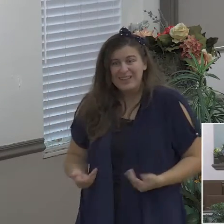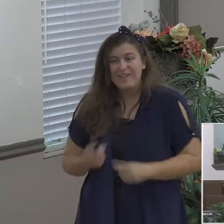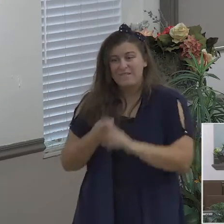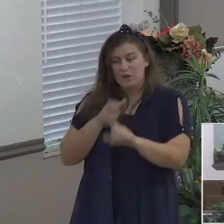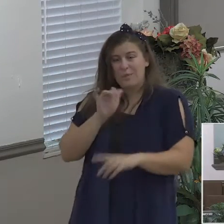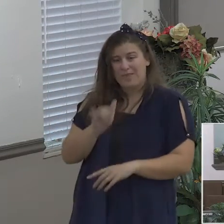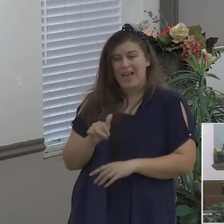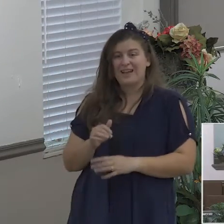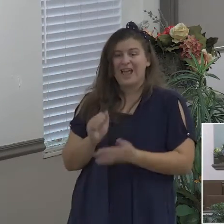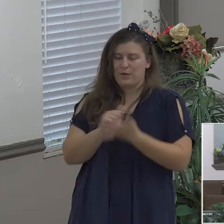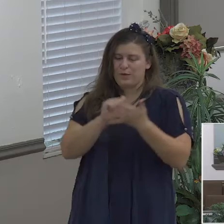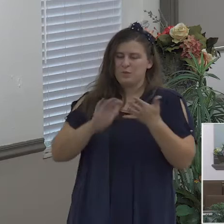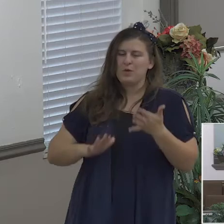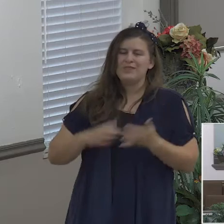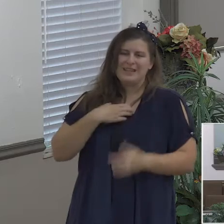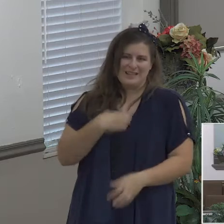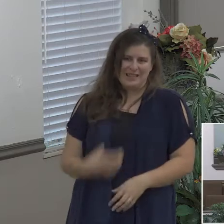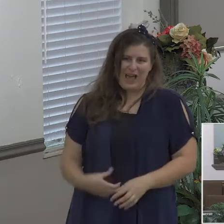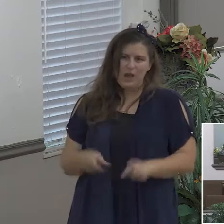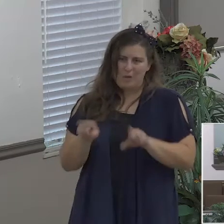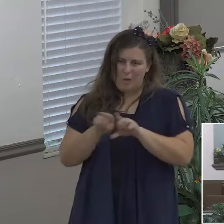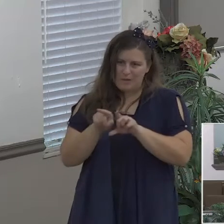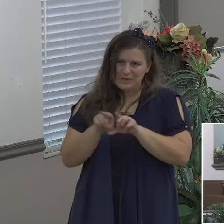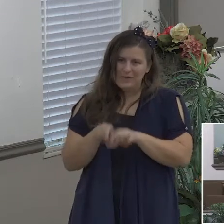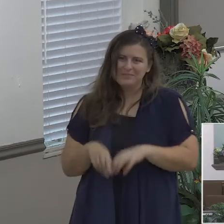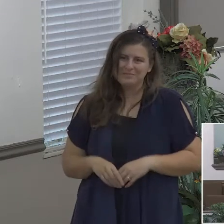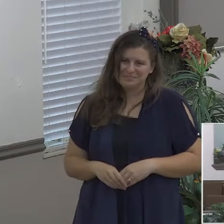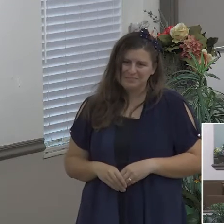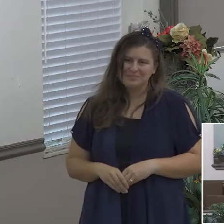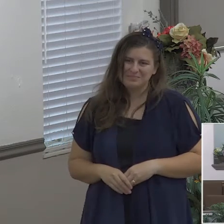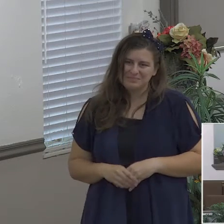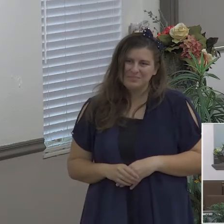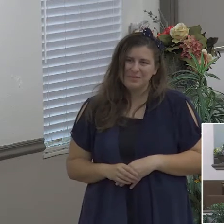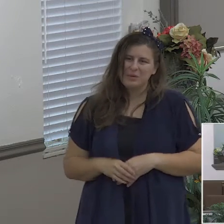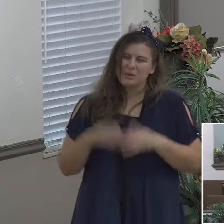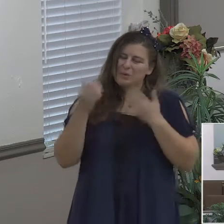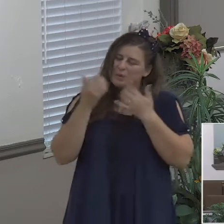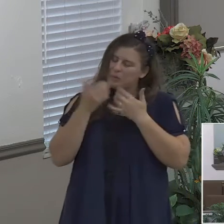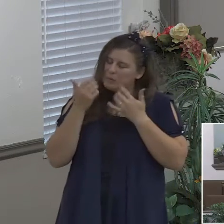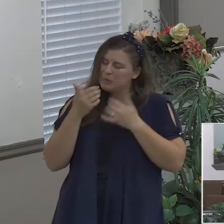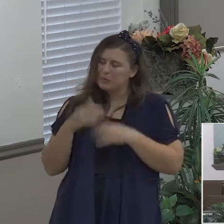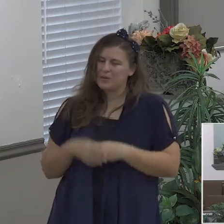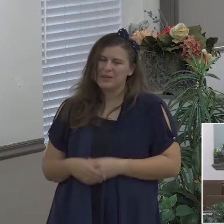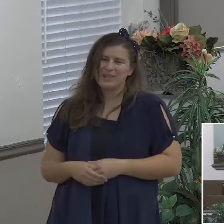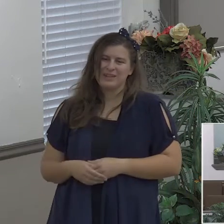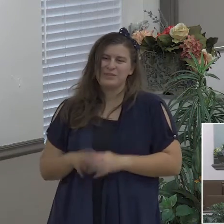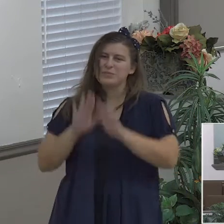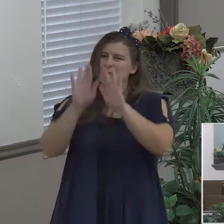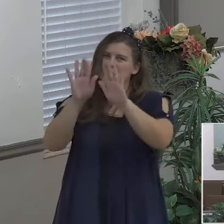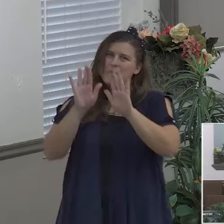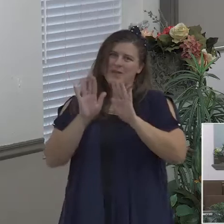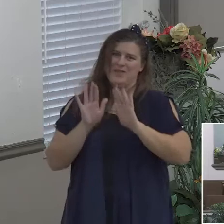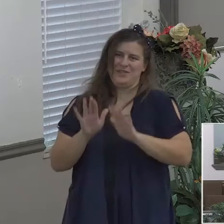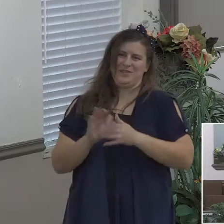and man I'm telling you something so you had no more temptations I didn't say that